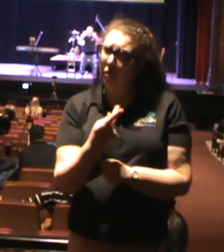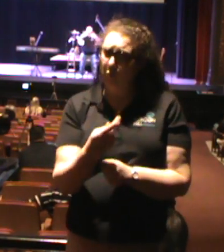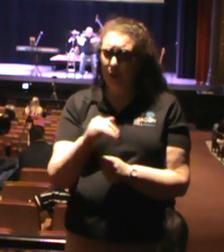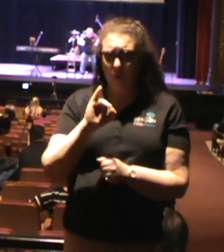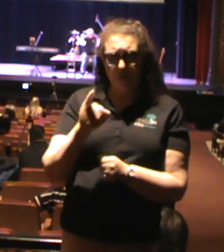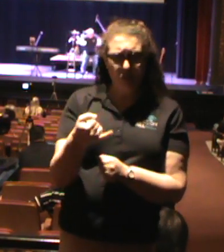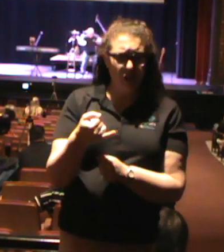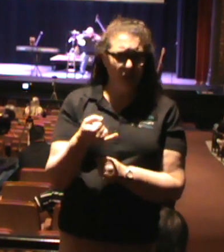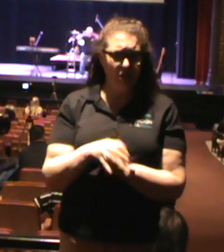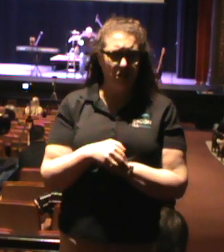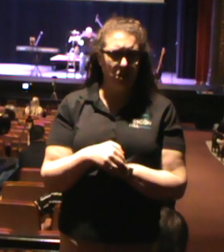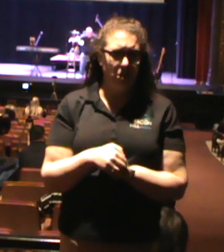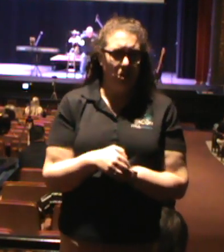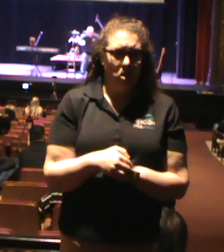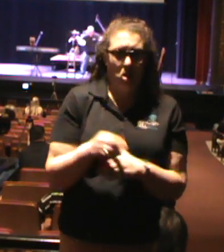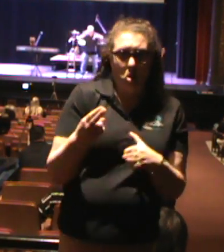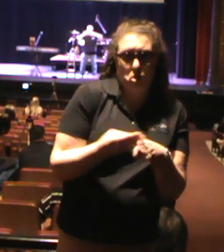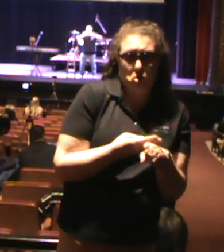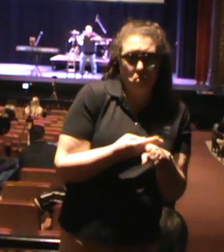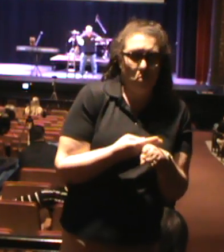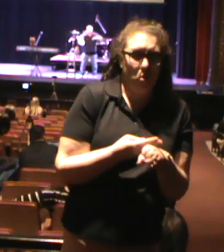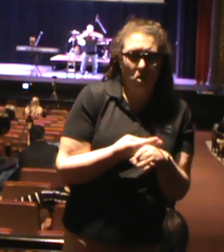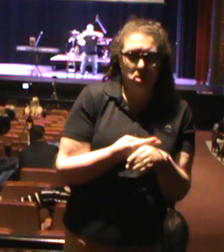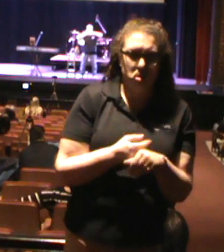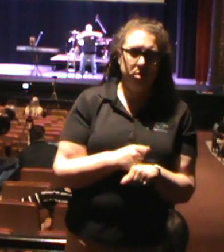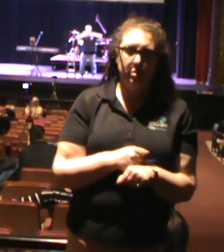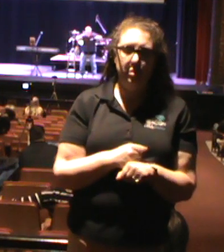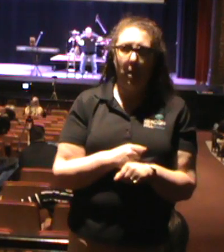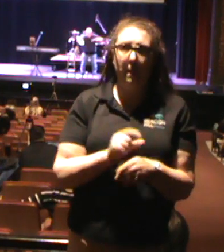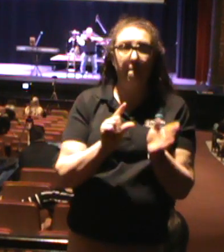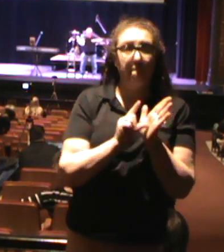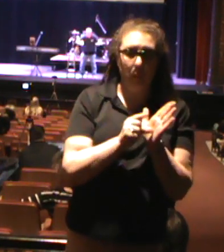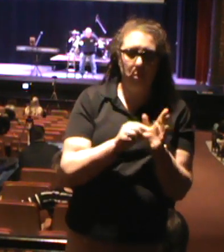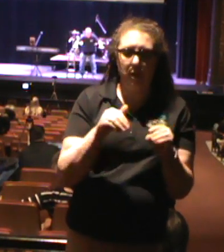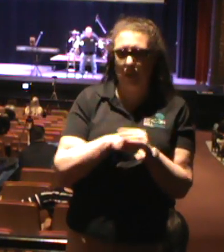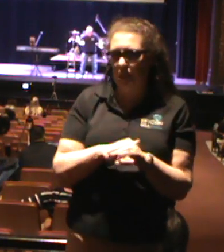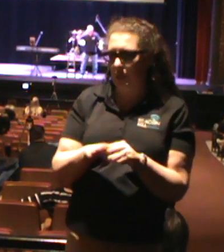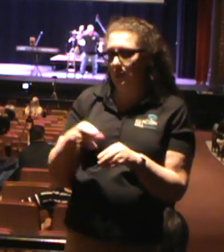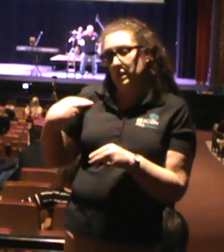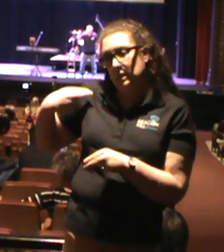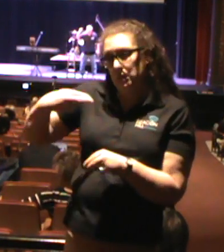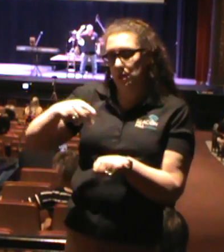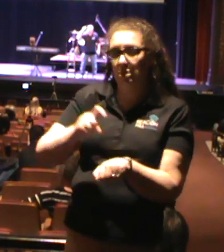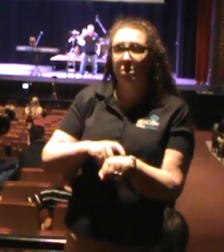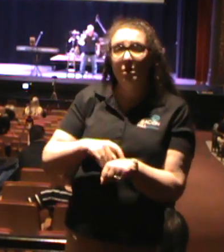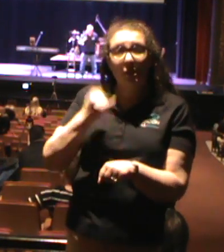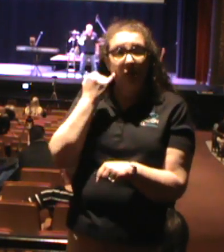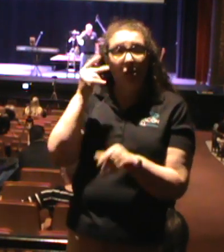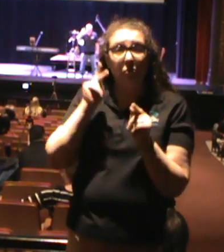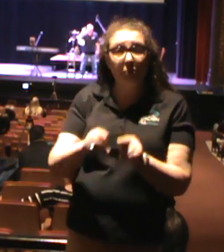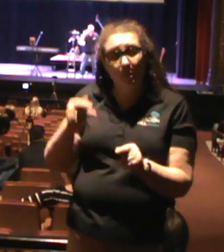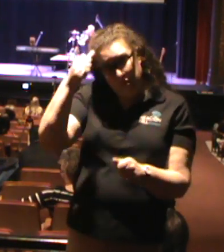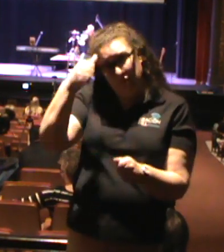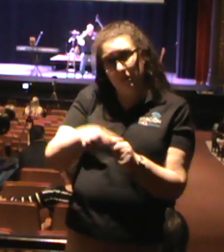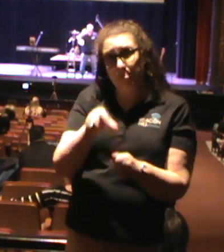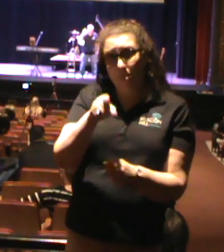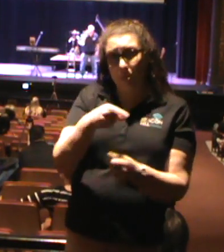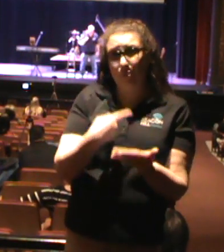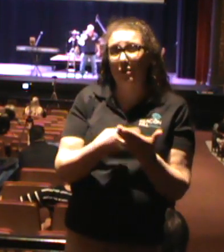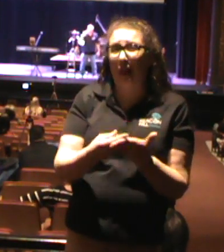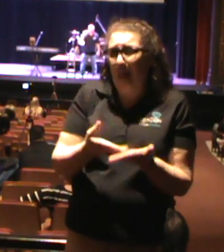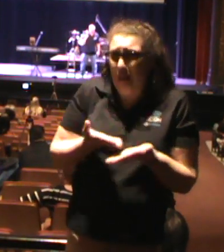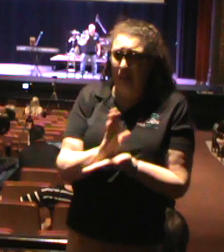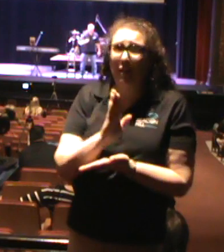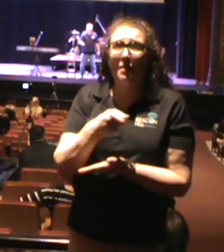blink in the history of time. And if people are going to remember you for something, let them remember you for being faithful